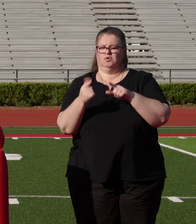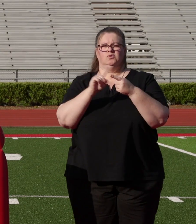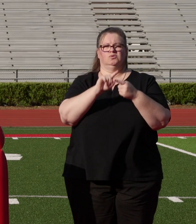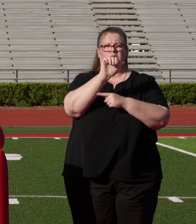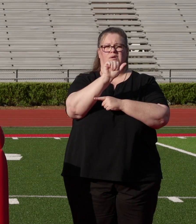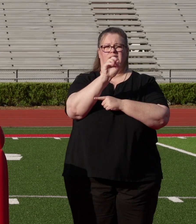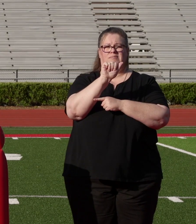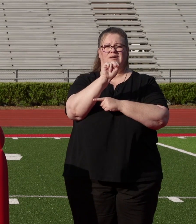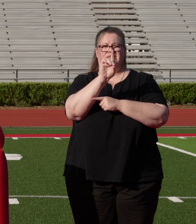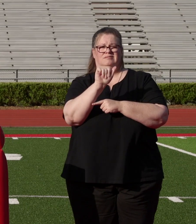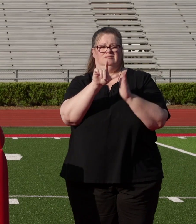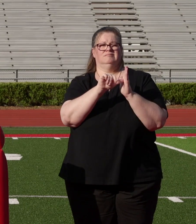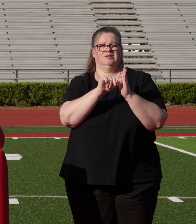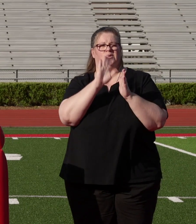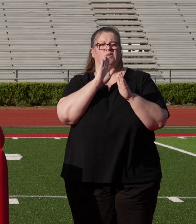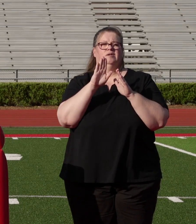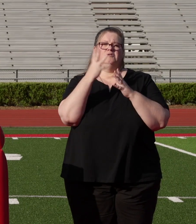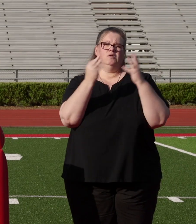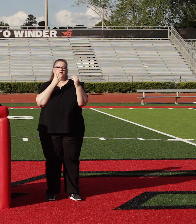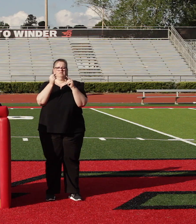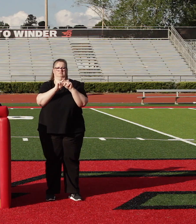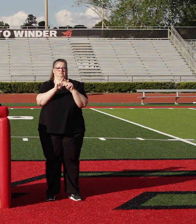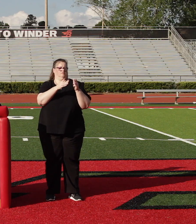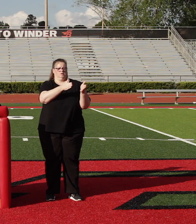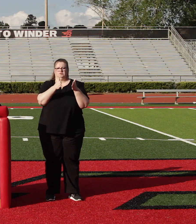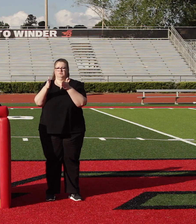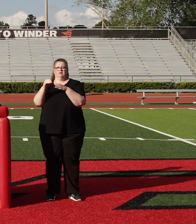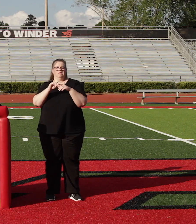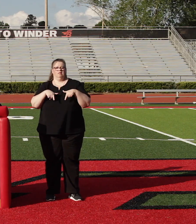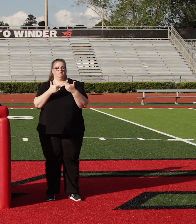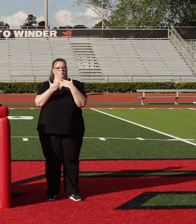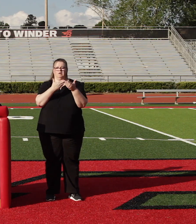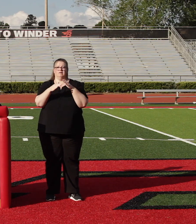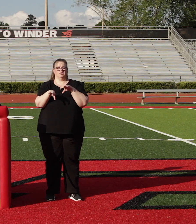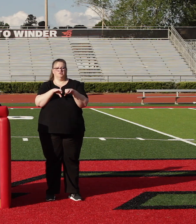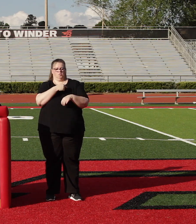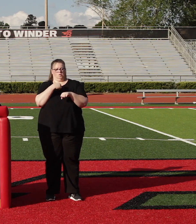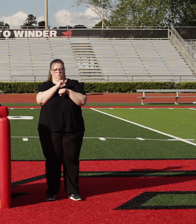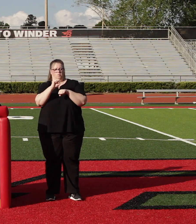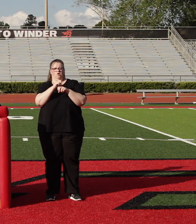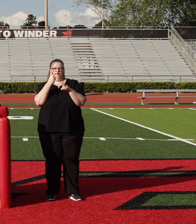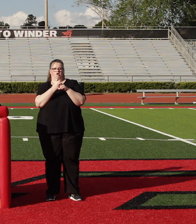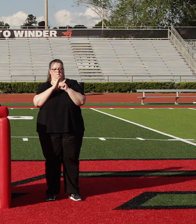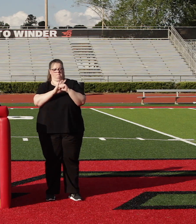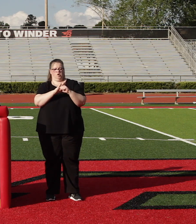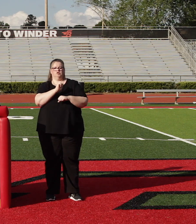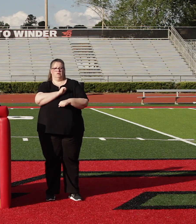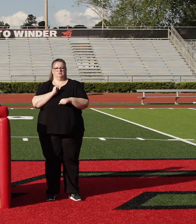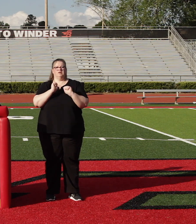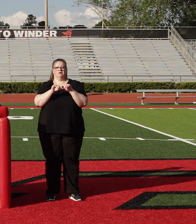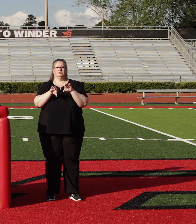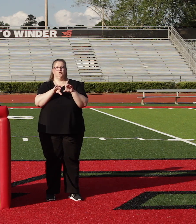in just a second. We're all going to go different directions in life now. But whatever we do, if we work our hardest and push ourselves, we can do great